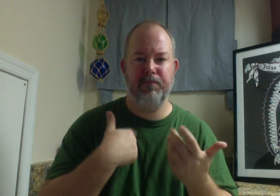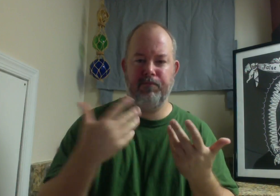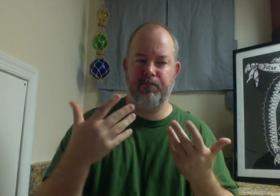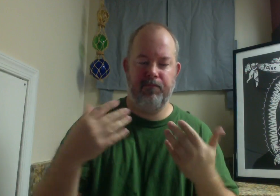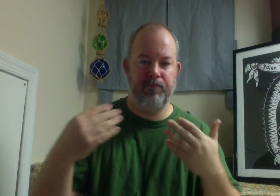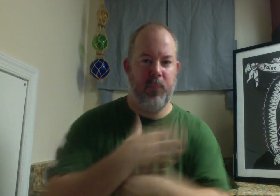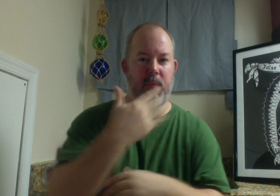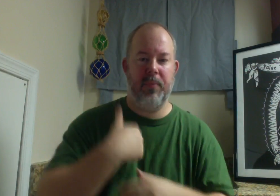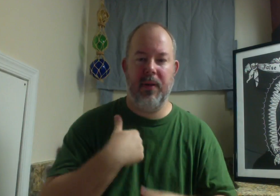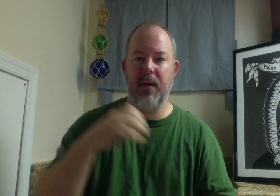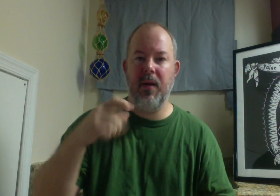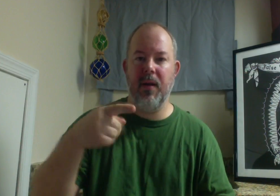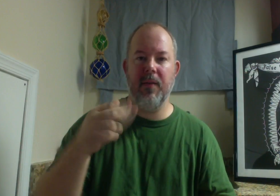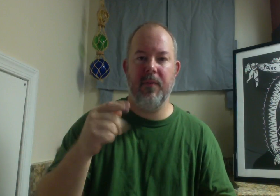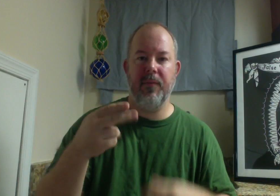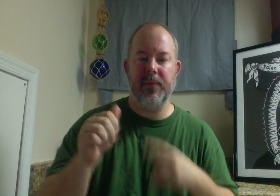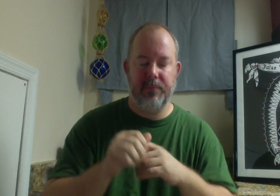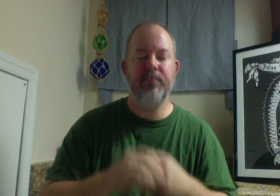I like the